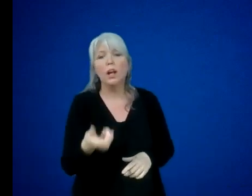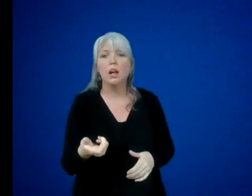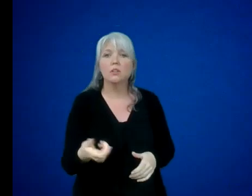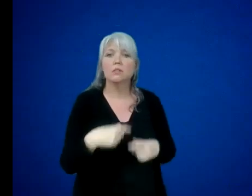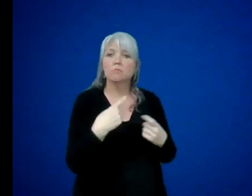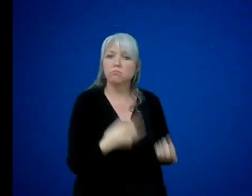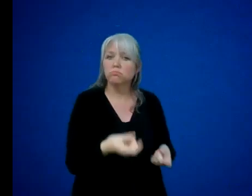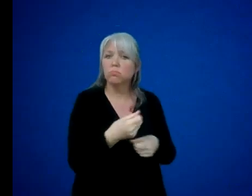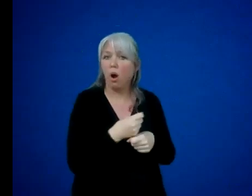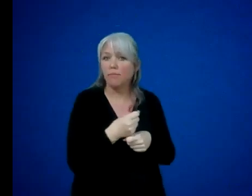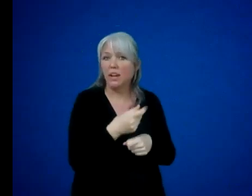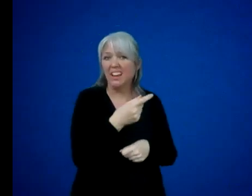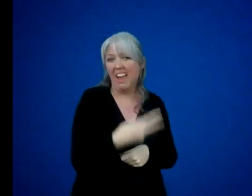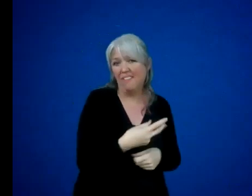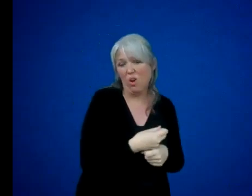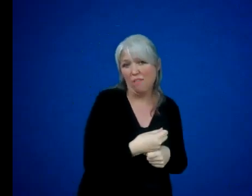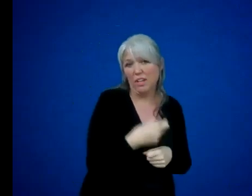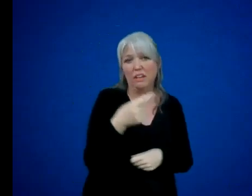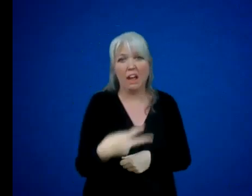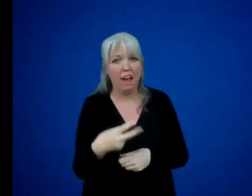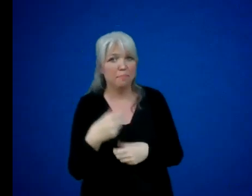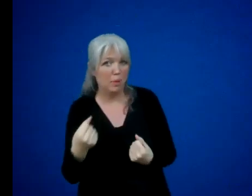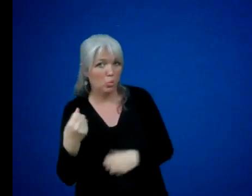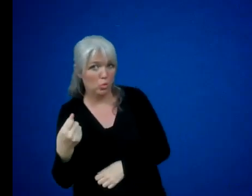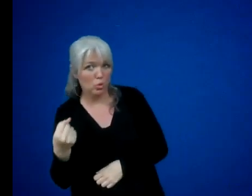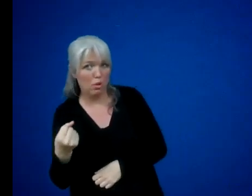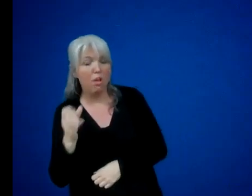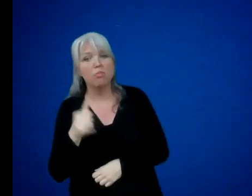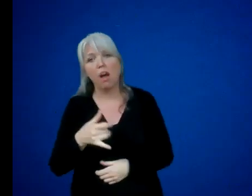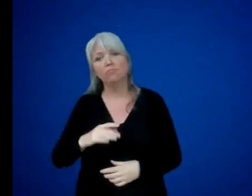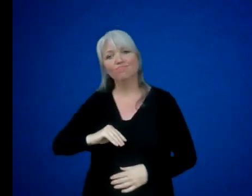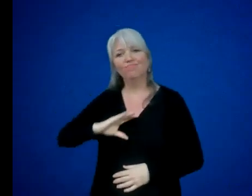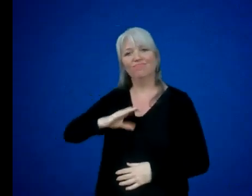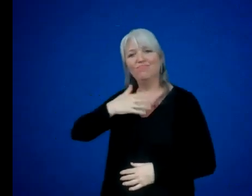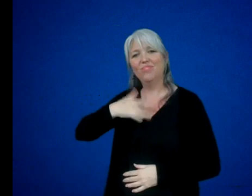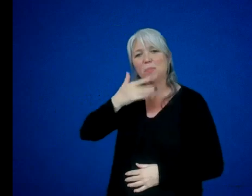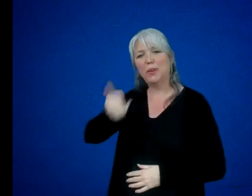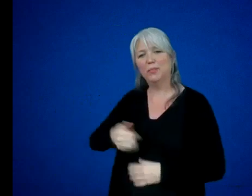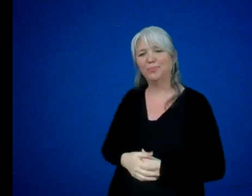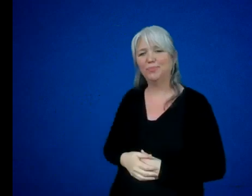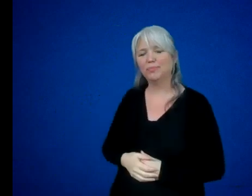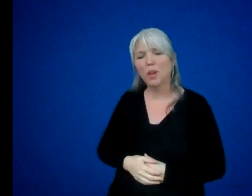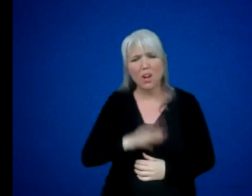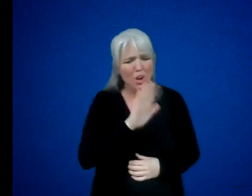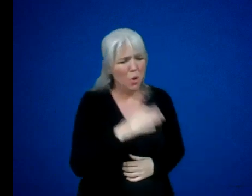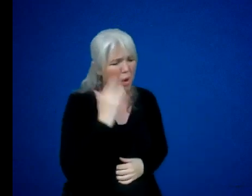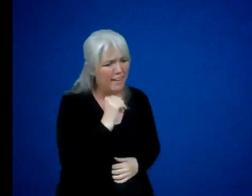coffee with half coffee and half milk. And that would refresh me. Why don't you play with them boys?